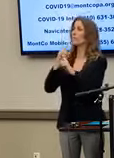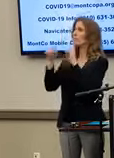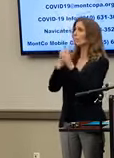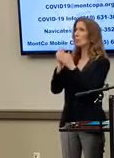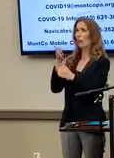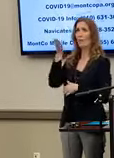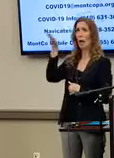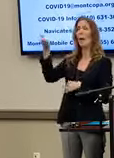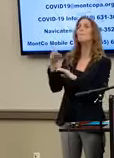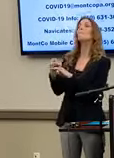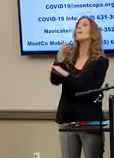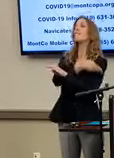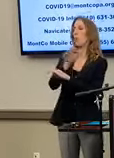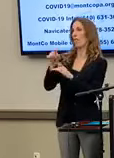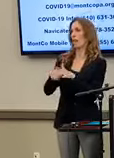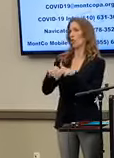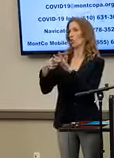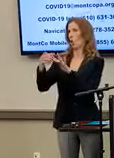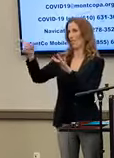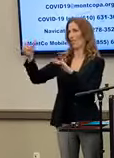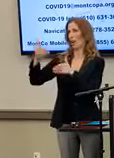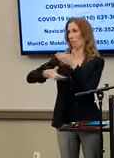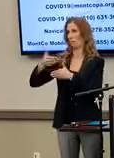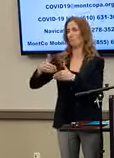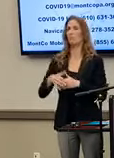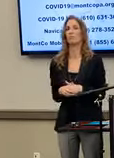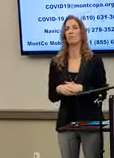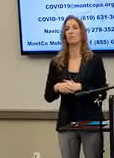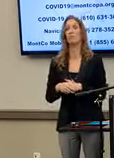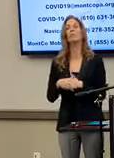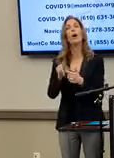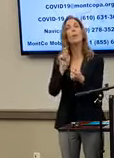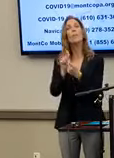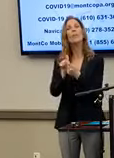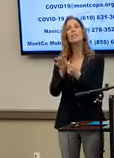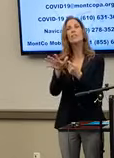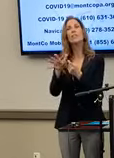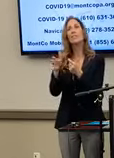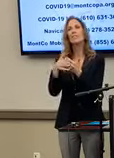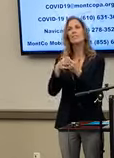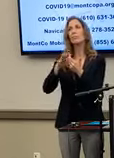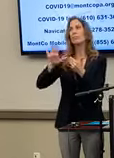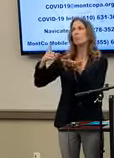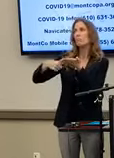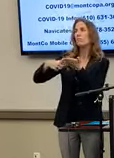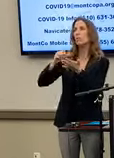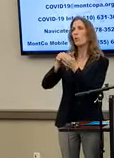Exelon before that refueling started, particularly around their pandemic